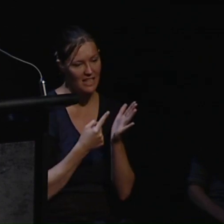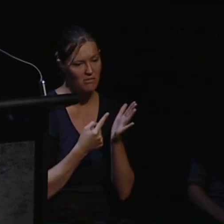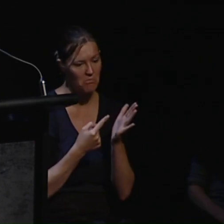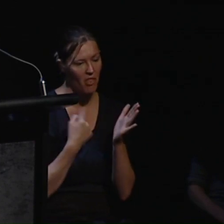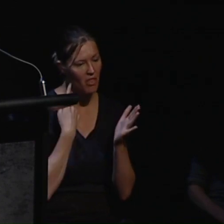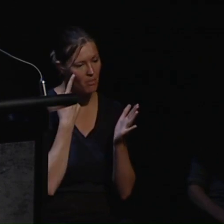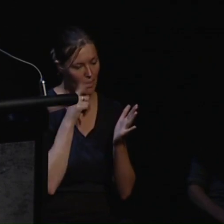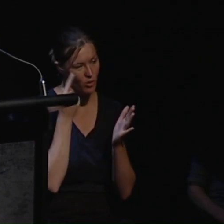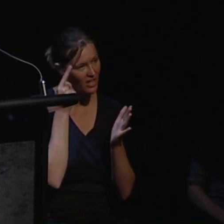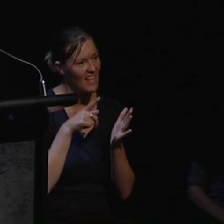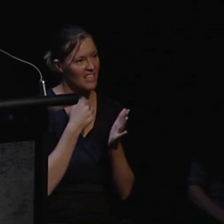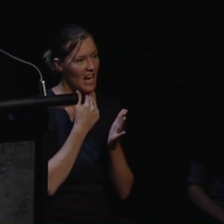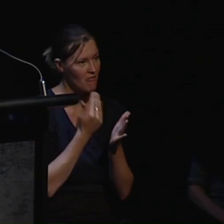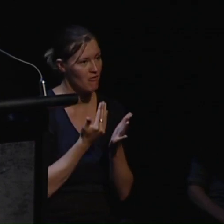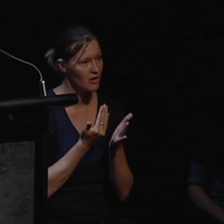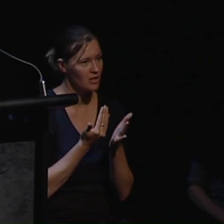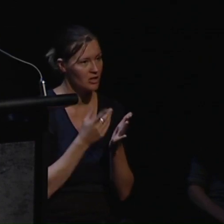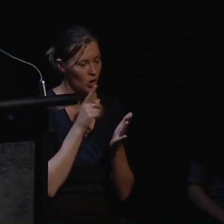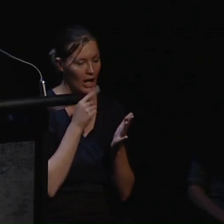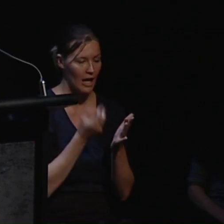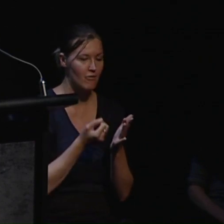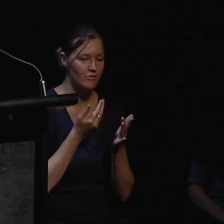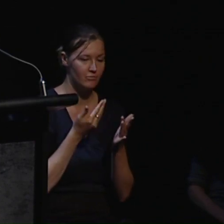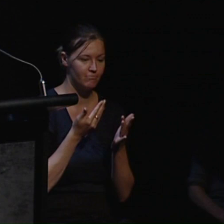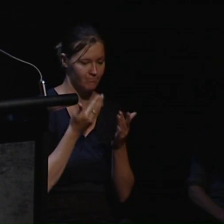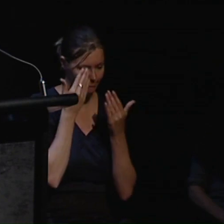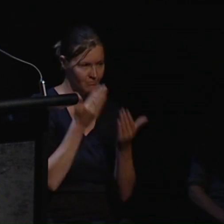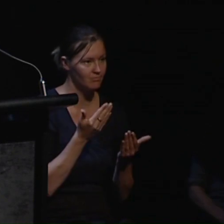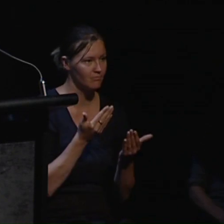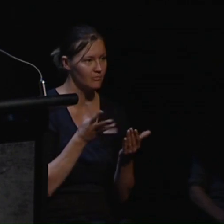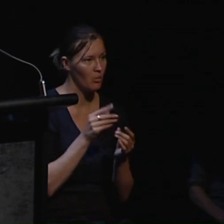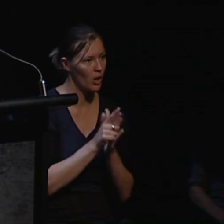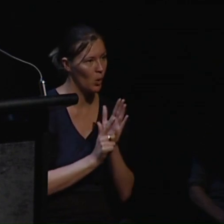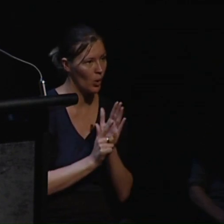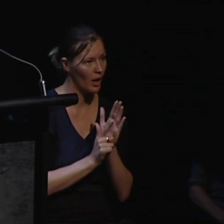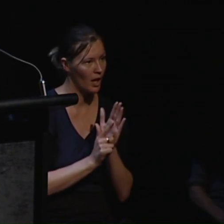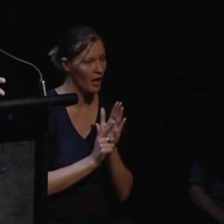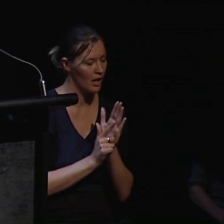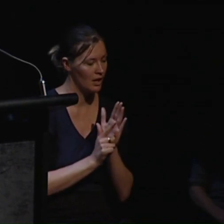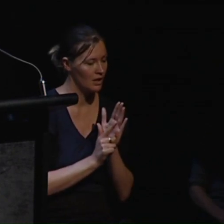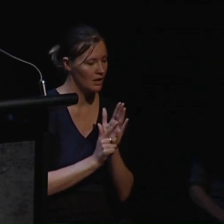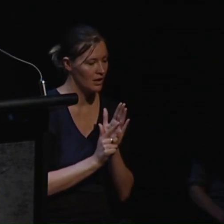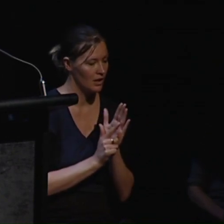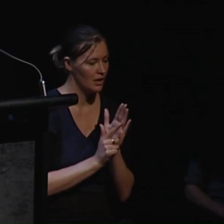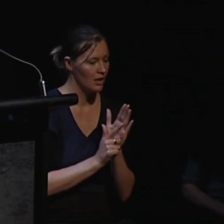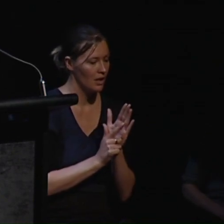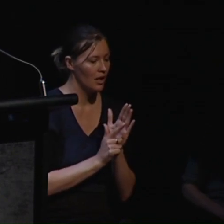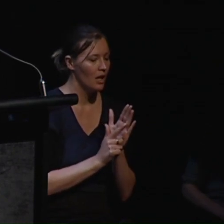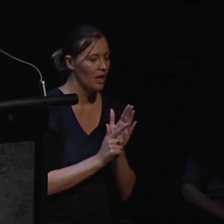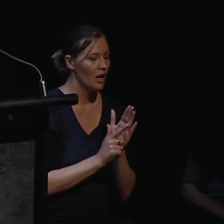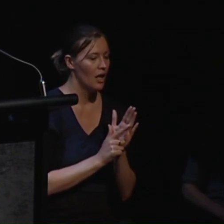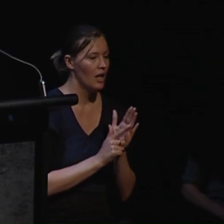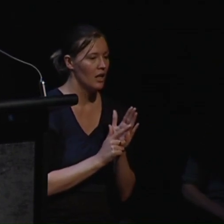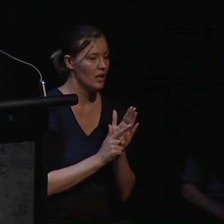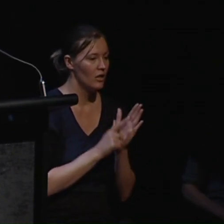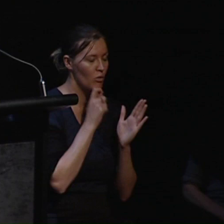for disabled people to enjoy recognition before the law. The New Zealand report goes on to focus on the Triple PR Act as